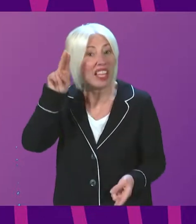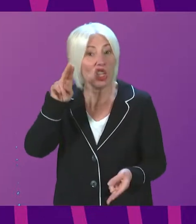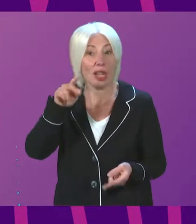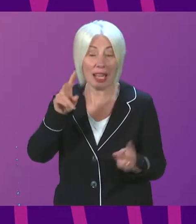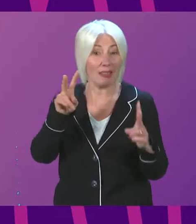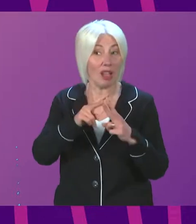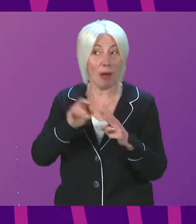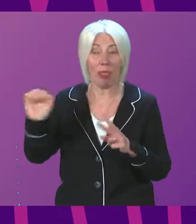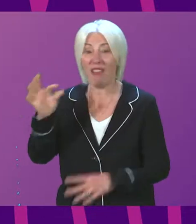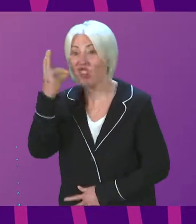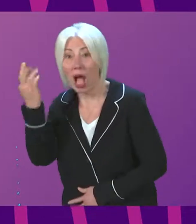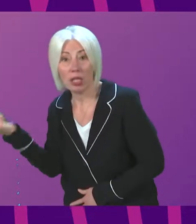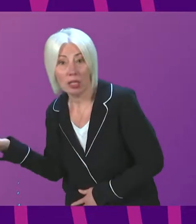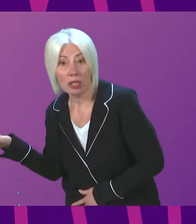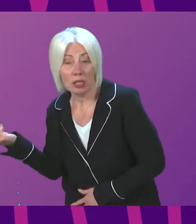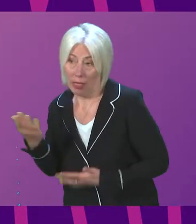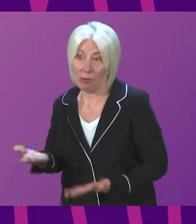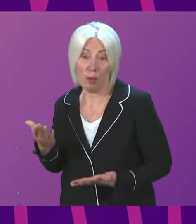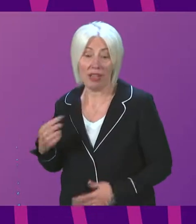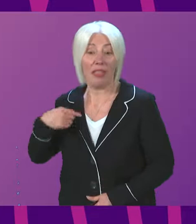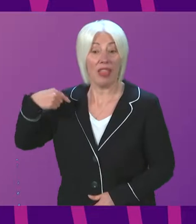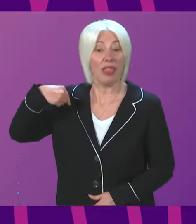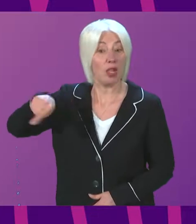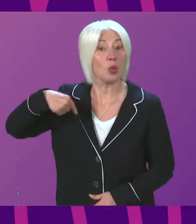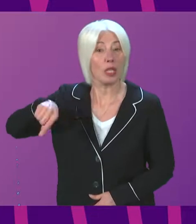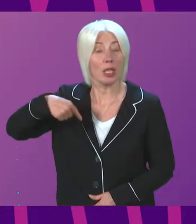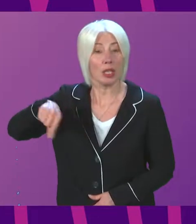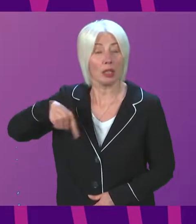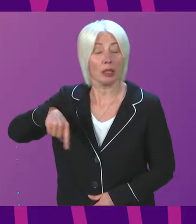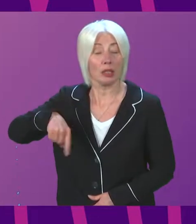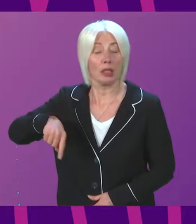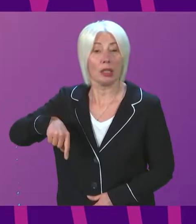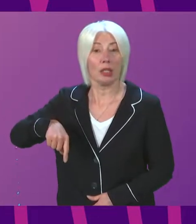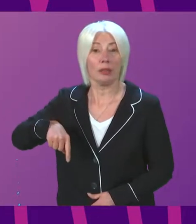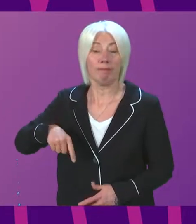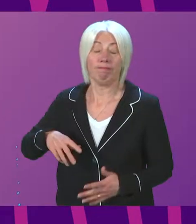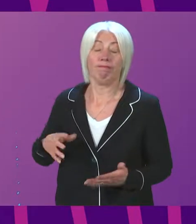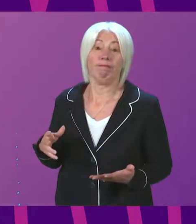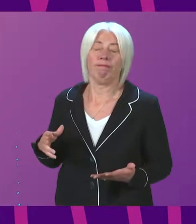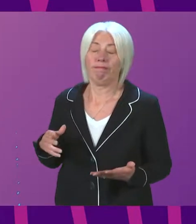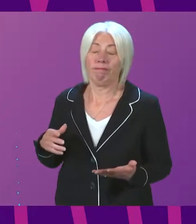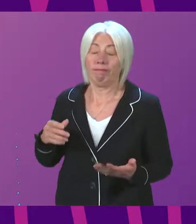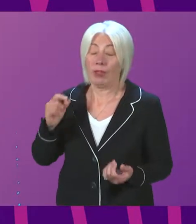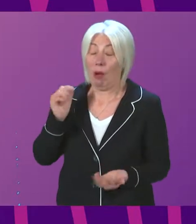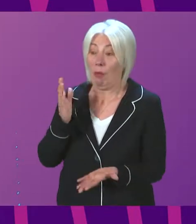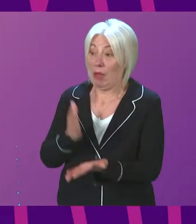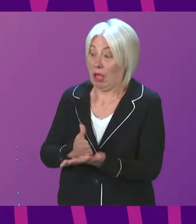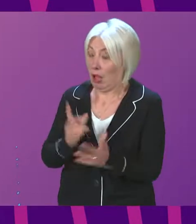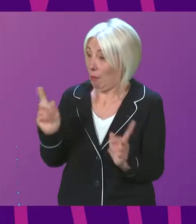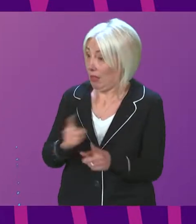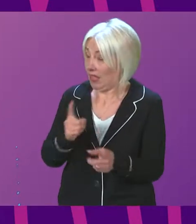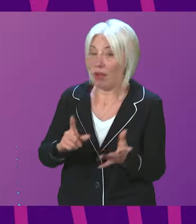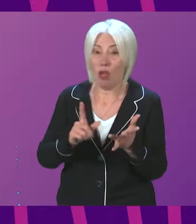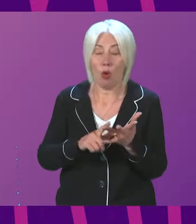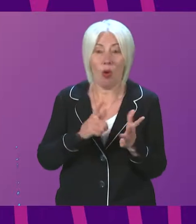inflation in France right now. And as of this week, we have the quite unbelievable situation, the